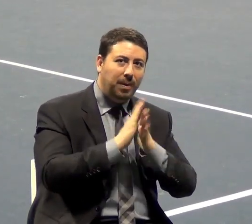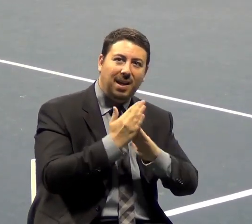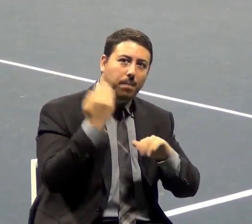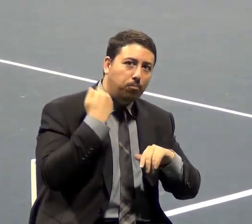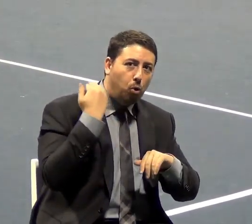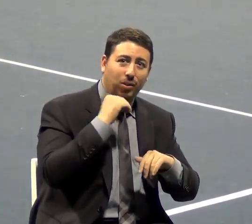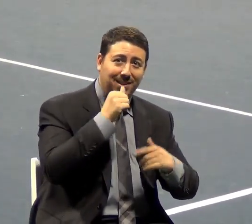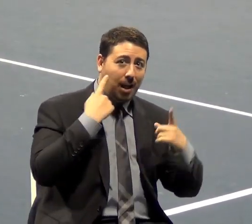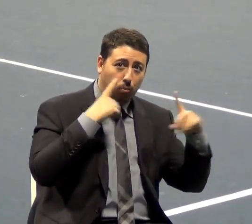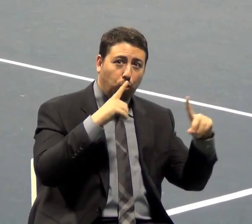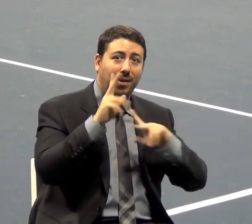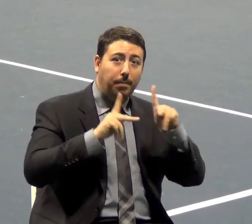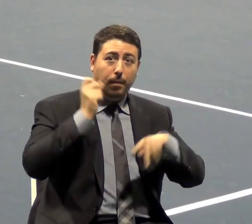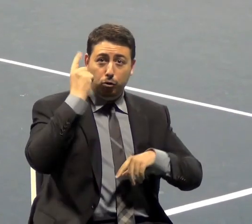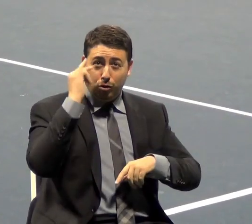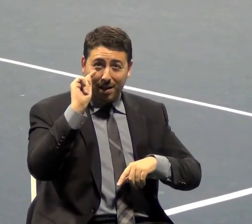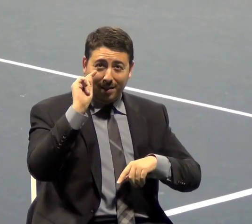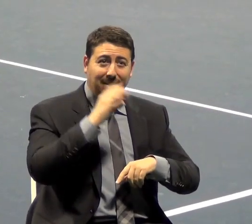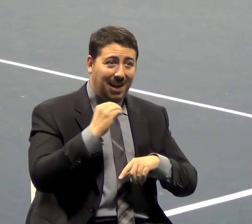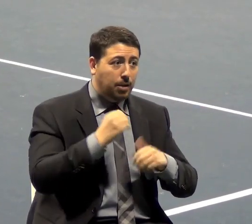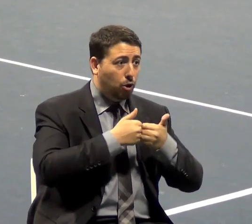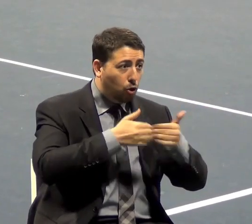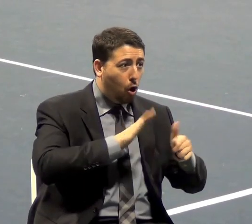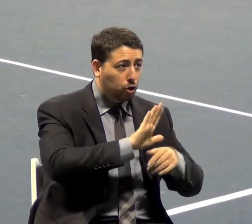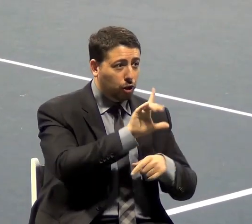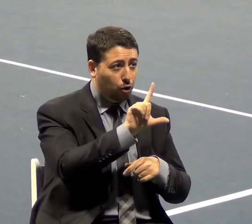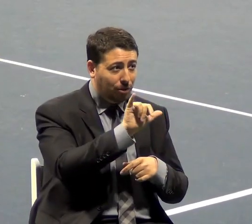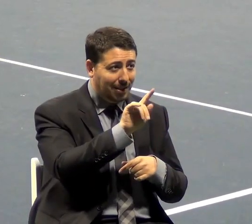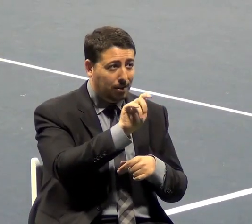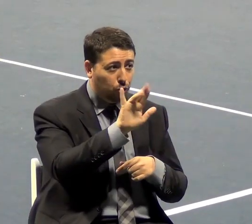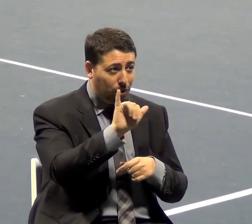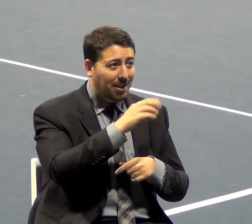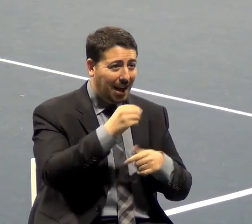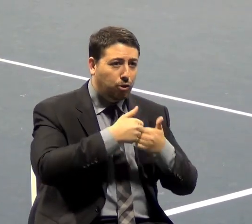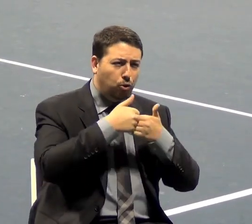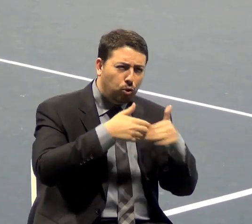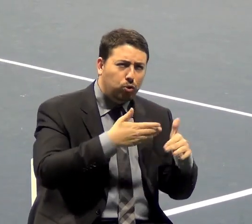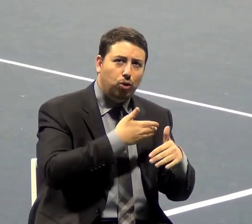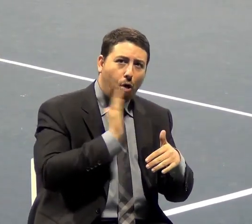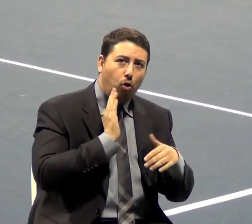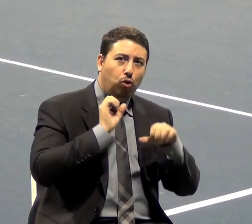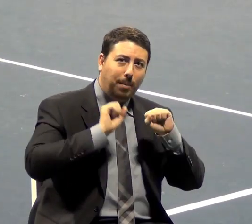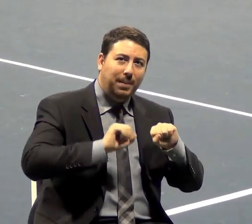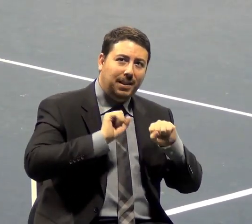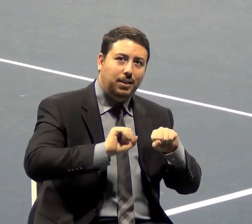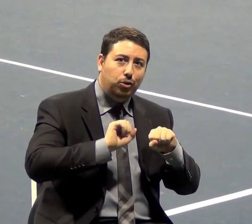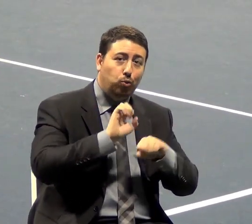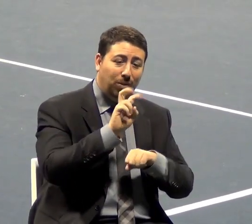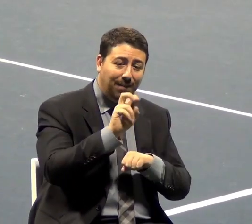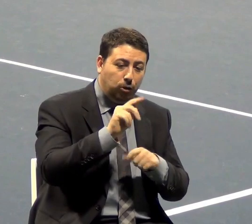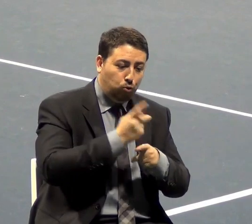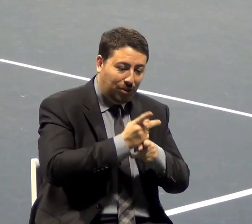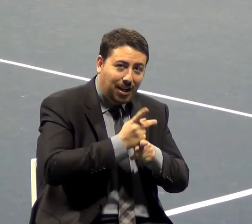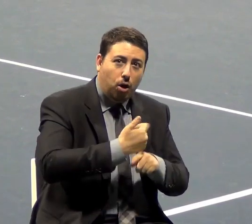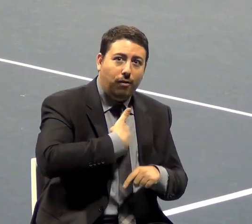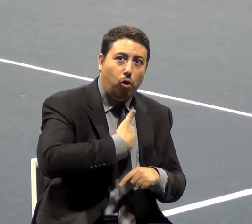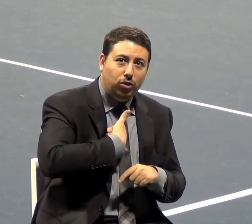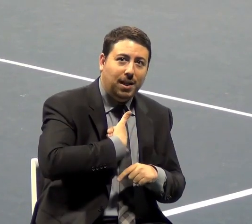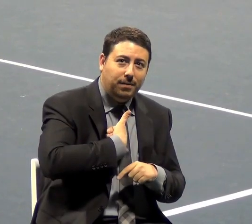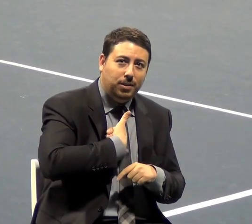realizing it. Not only are they losing their liberty, they're losing our ability to even take care of ourselves. So this is